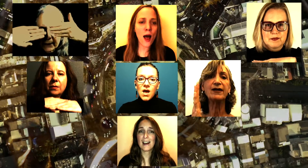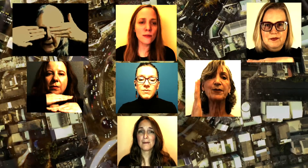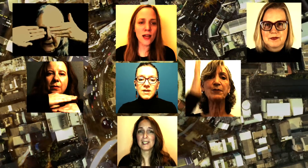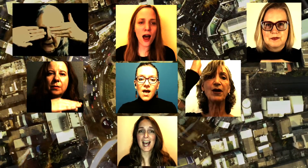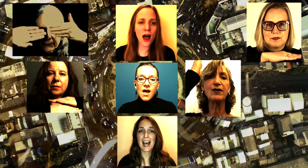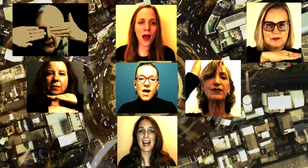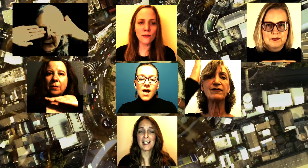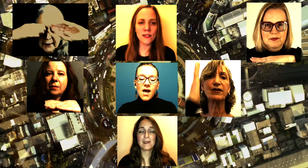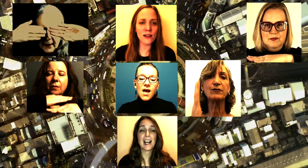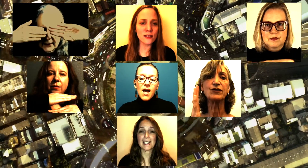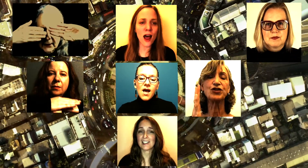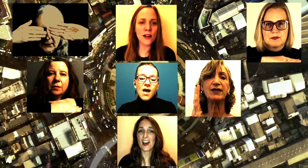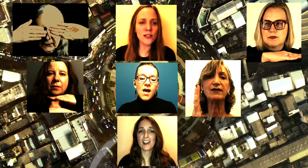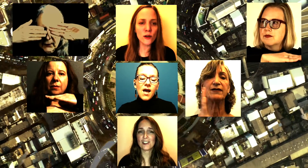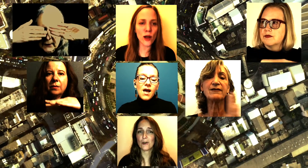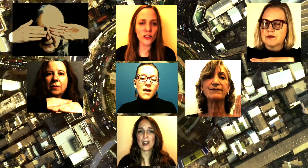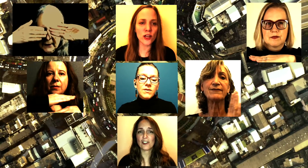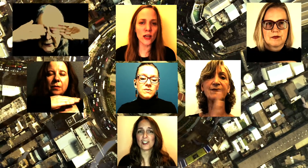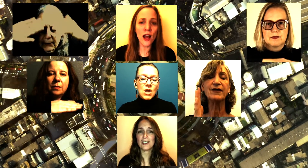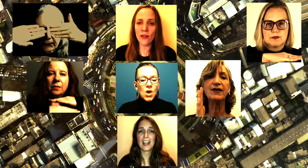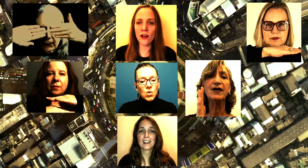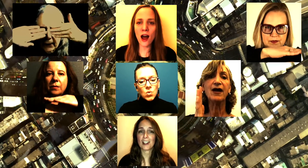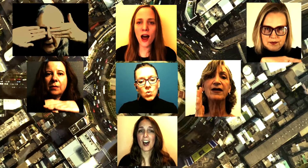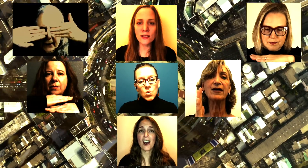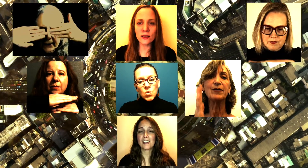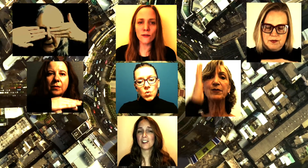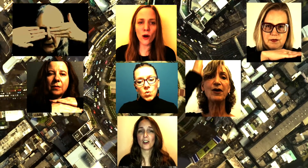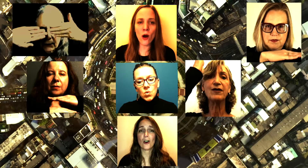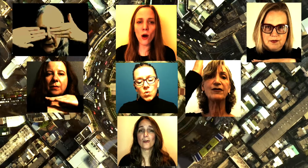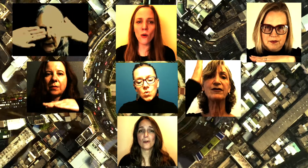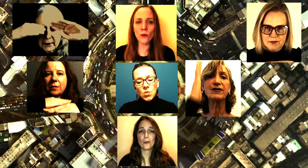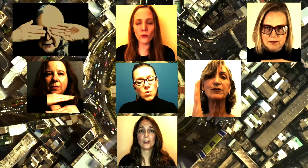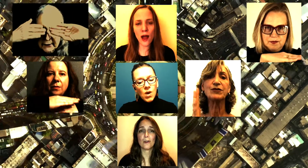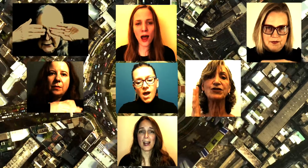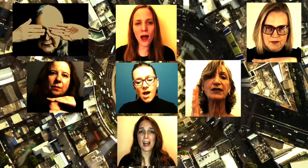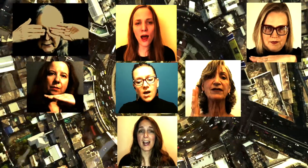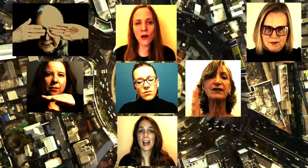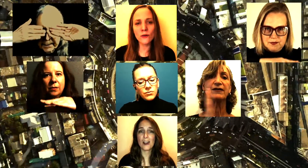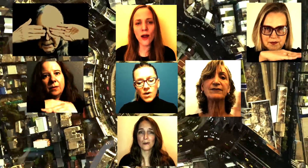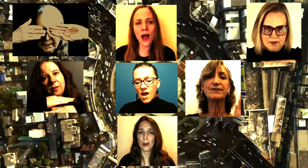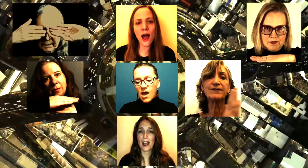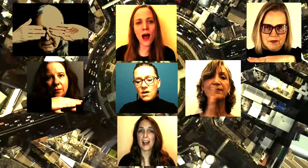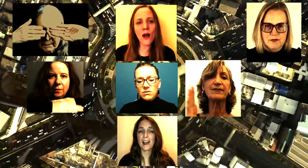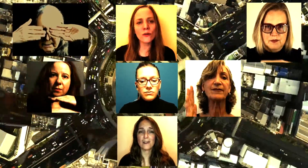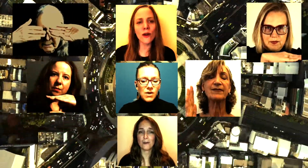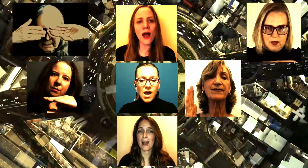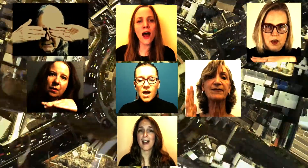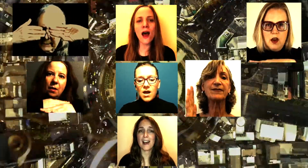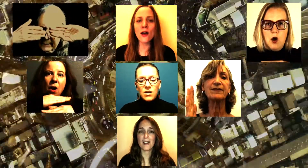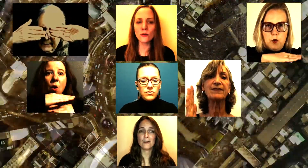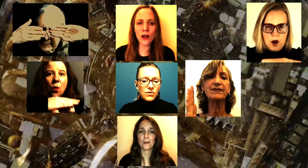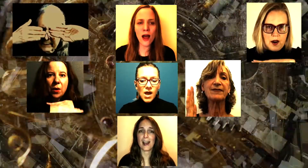Sometimes, I start to question the constant going round, round,